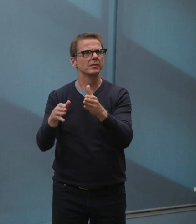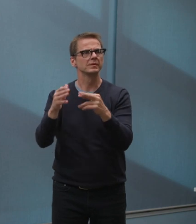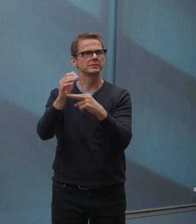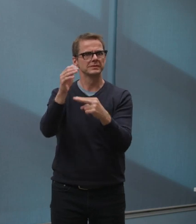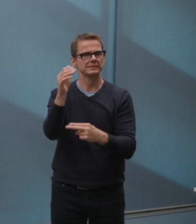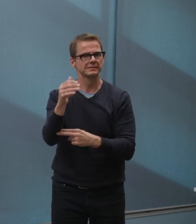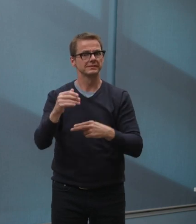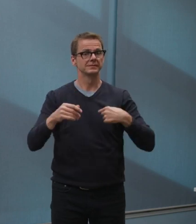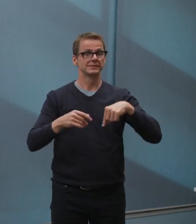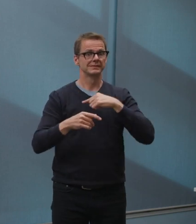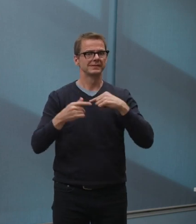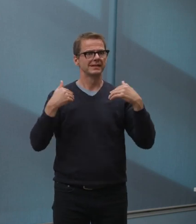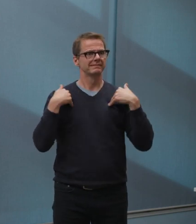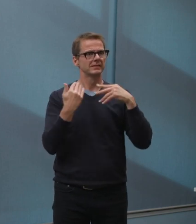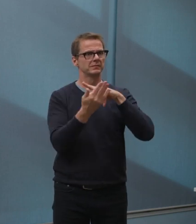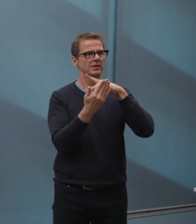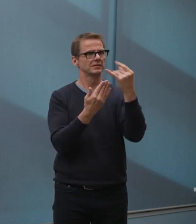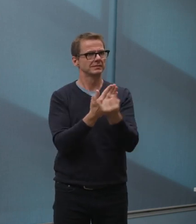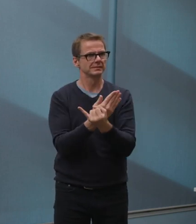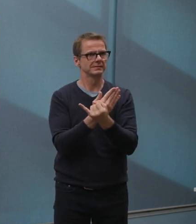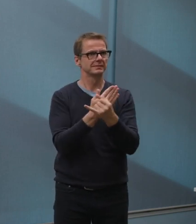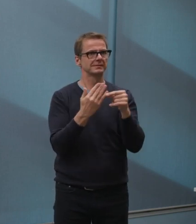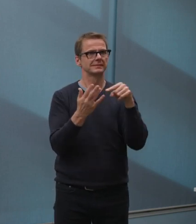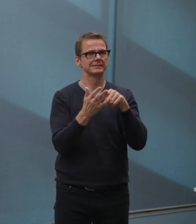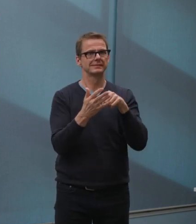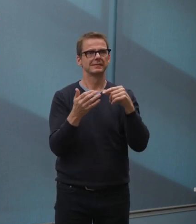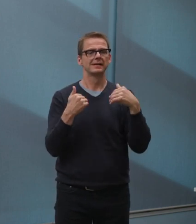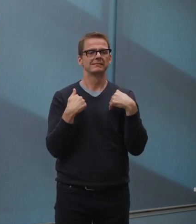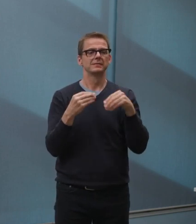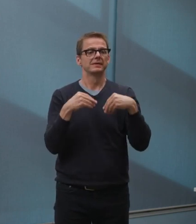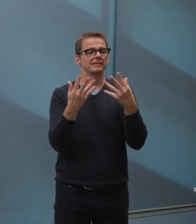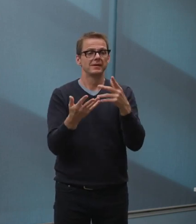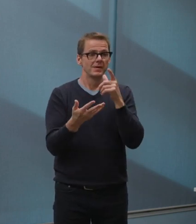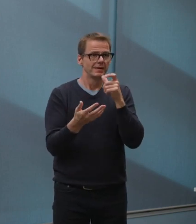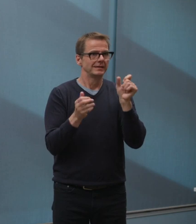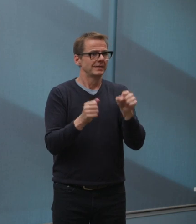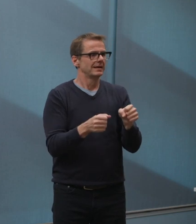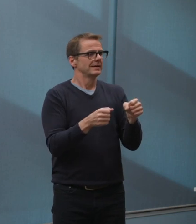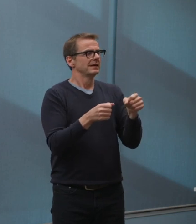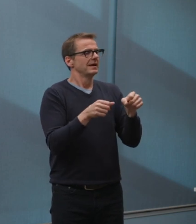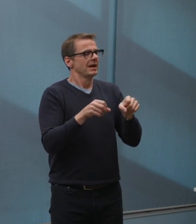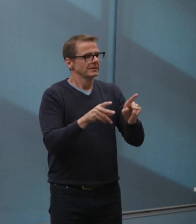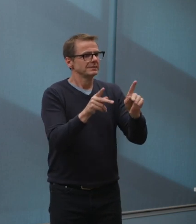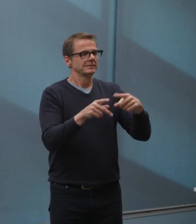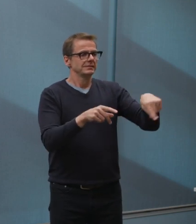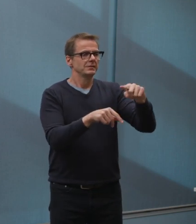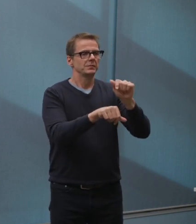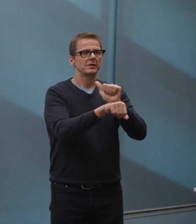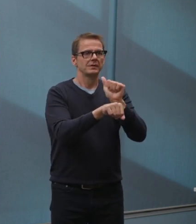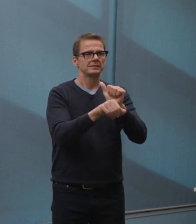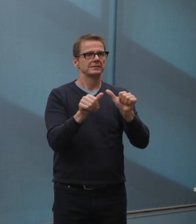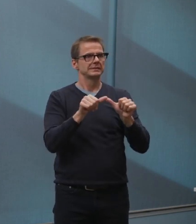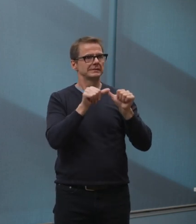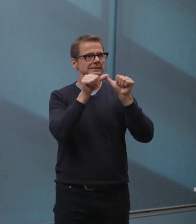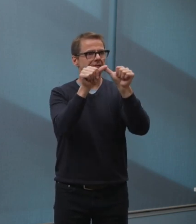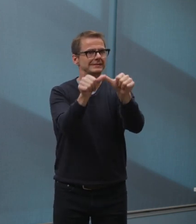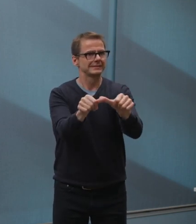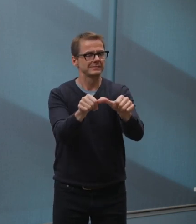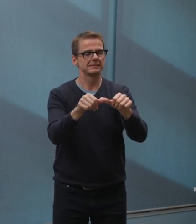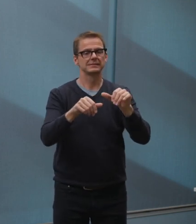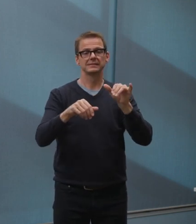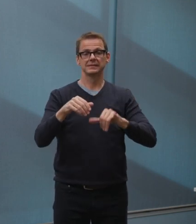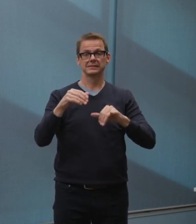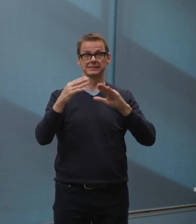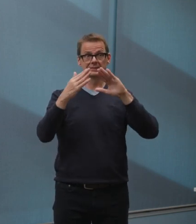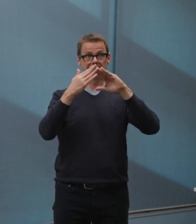we know that our capital infrastructure plan is more important than ever, as construction activity can be an important boost to not only our local, but